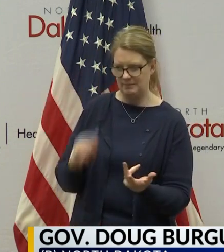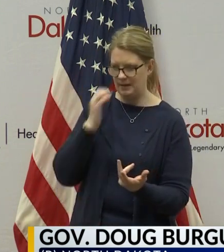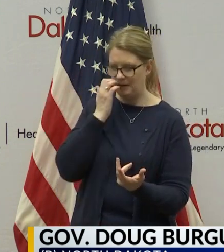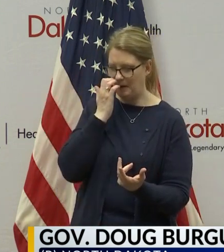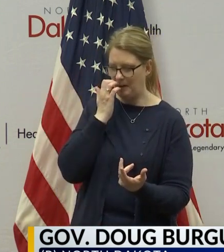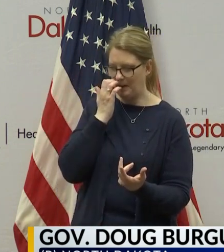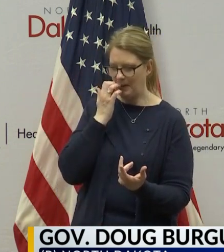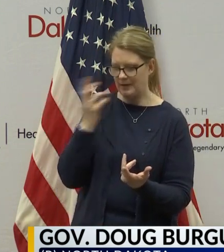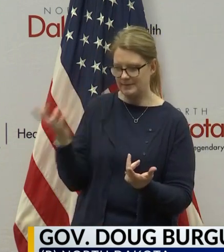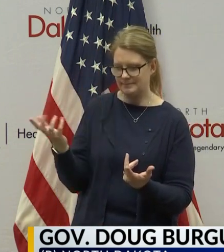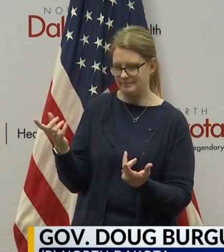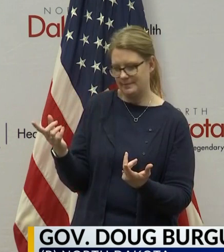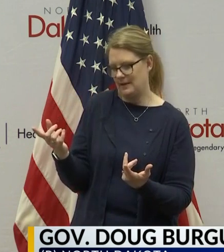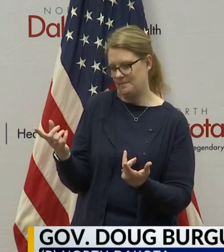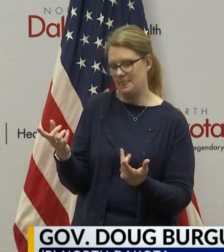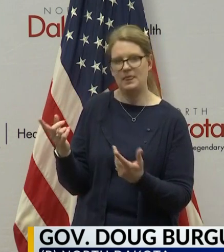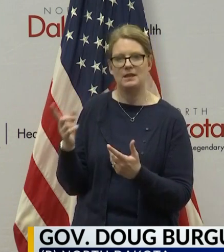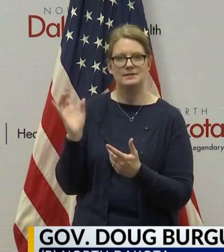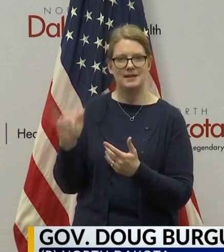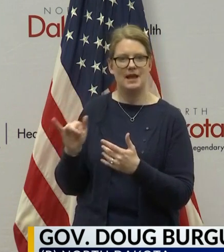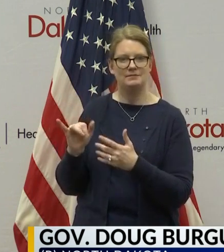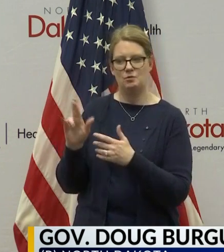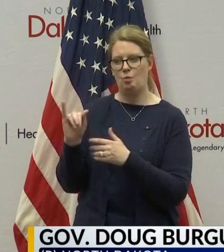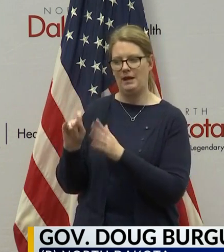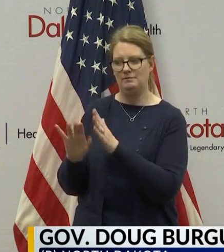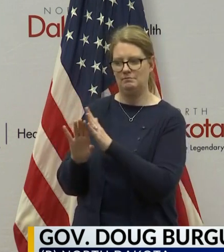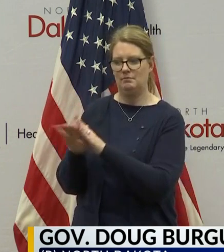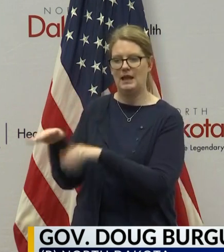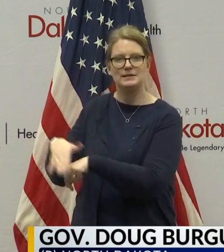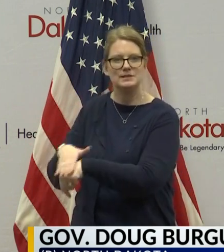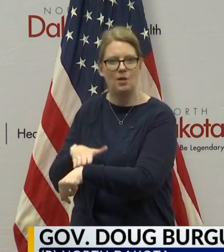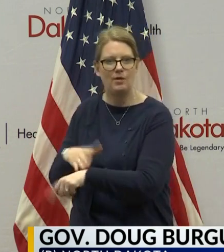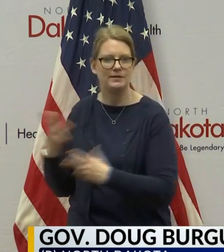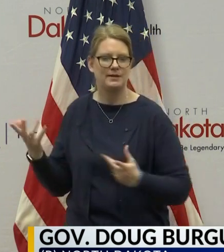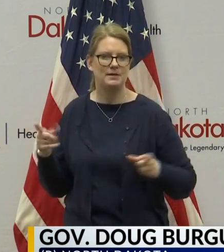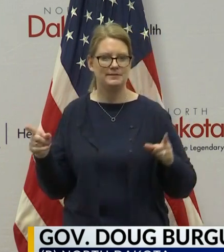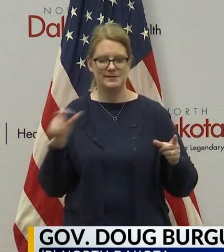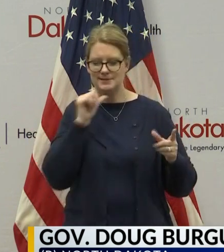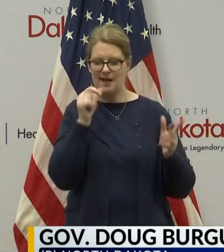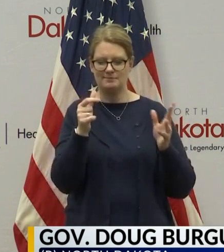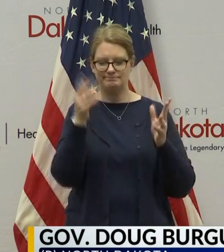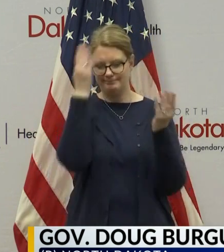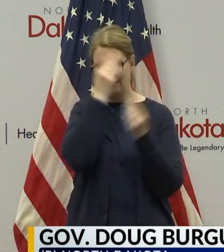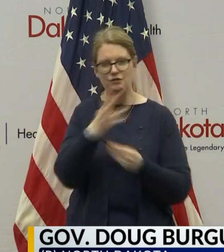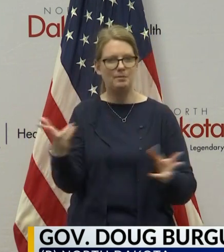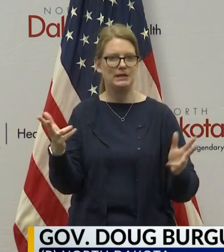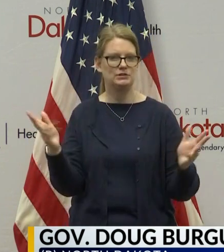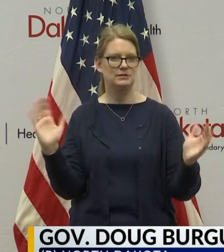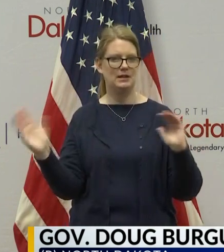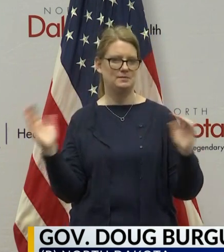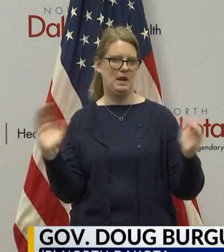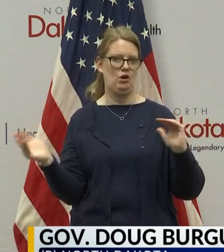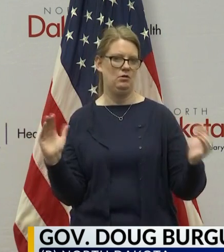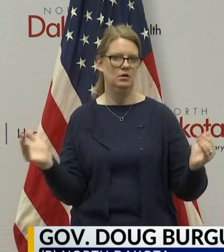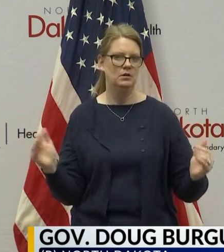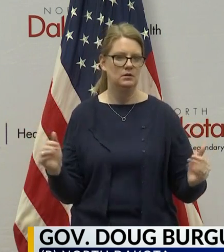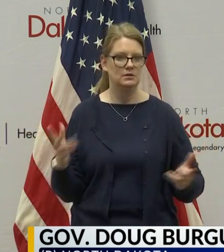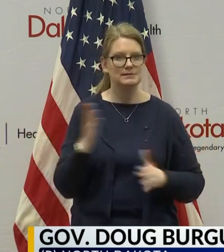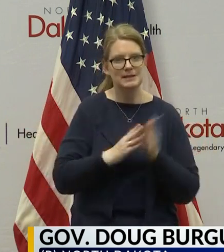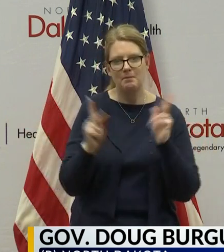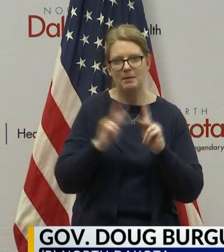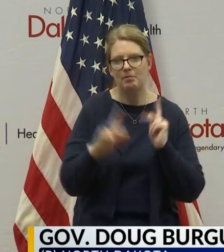in a state that has a stay-at-home order than there are people that don't. I think there's a presumption that there is,